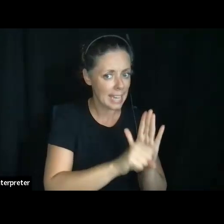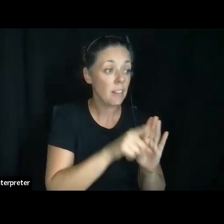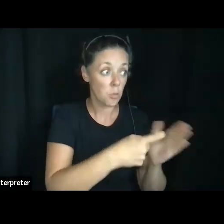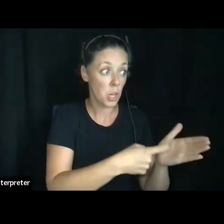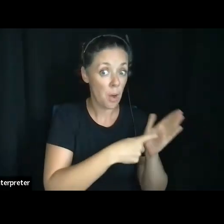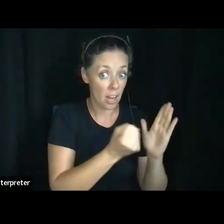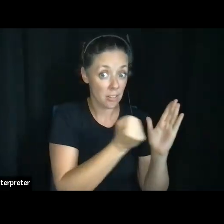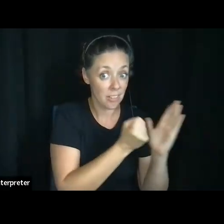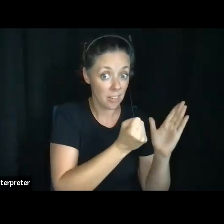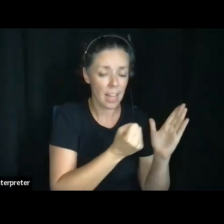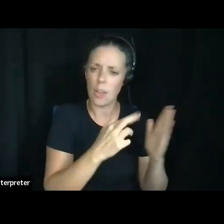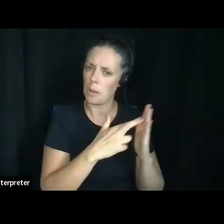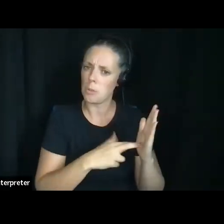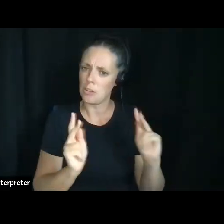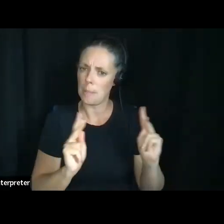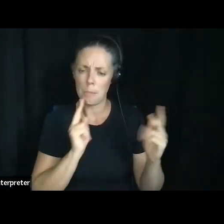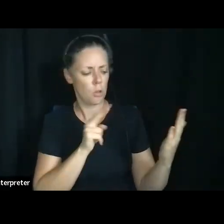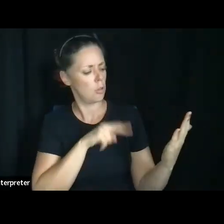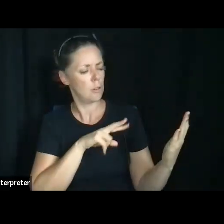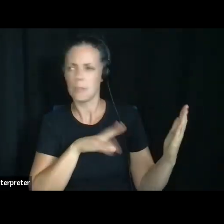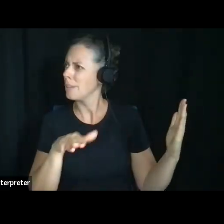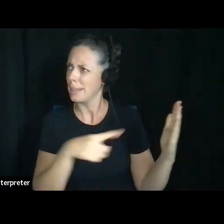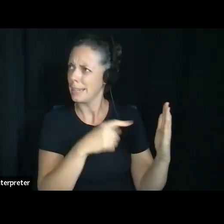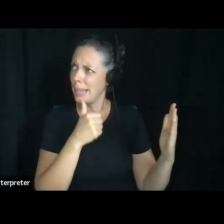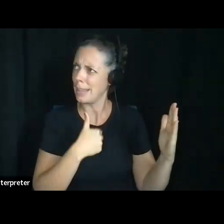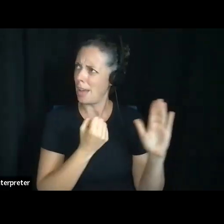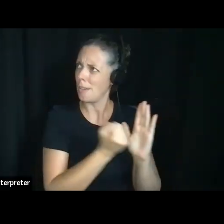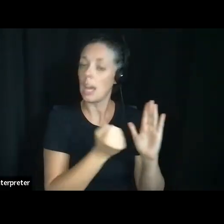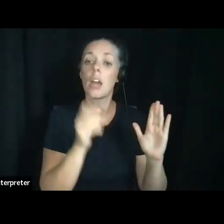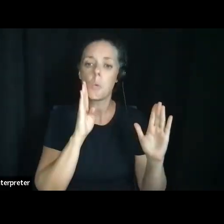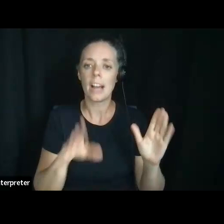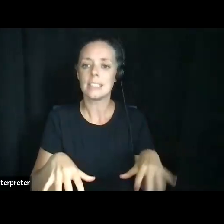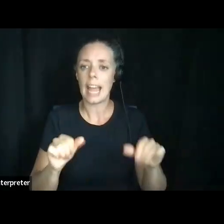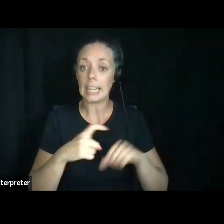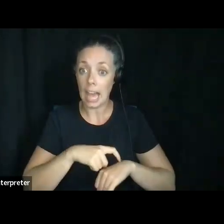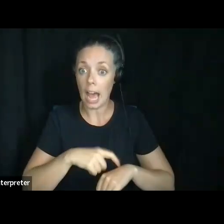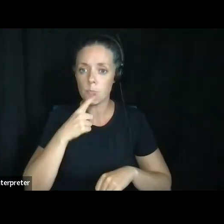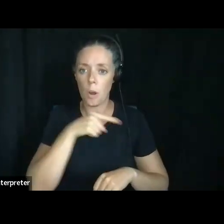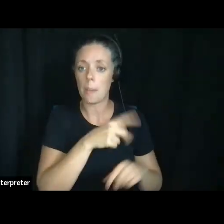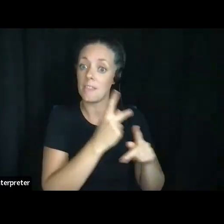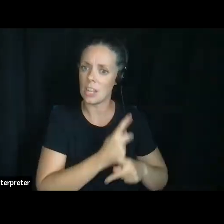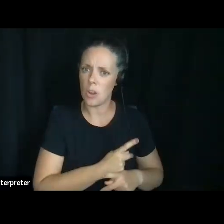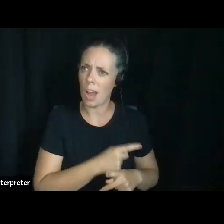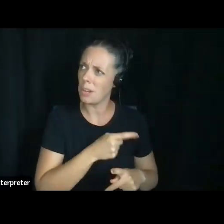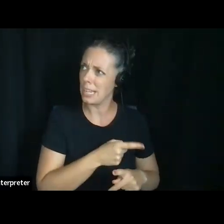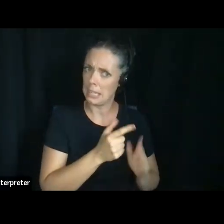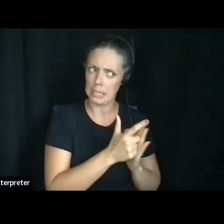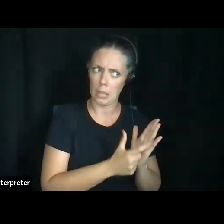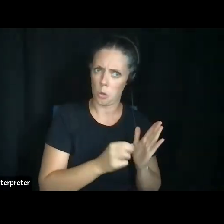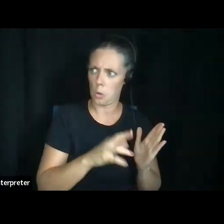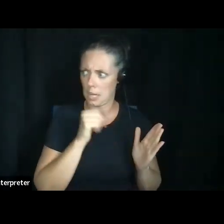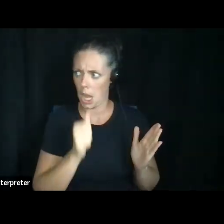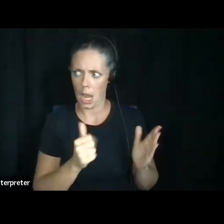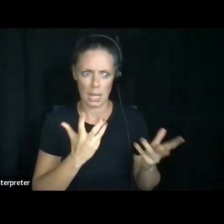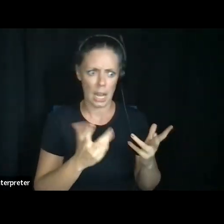the registration people are looking at and it's not notarized, it's going to take time for them to figure out whether it's legal in the state where I signed it.